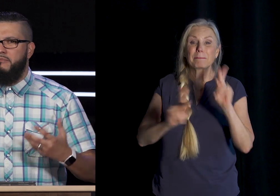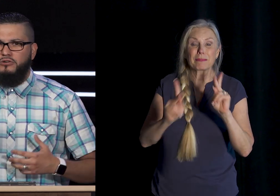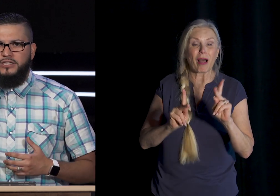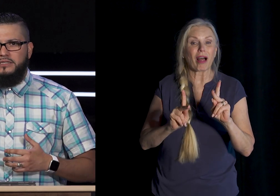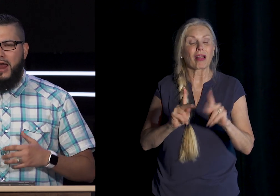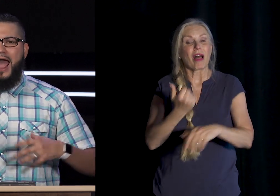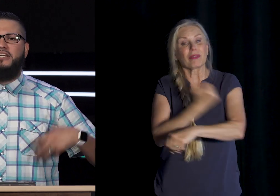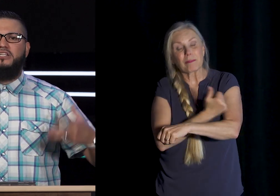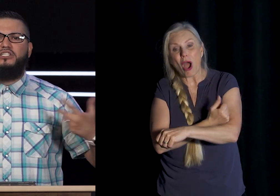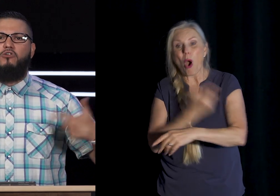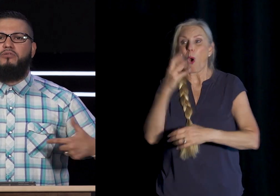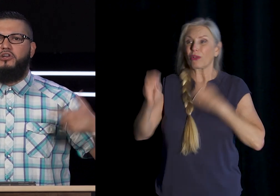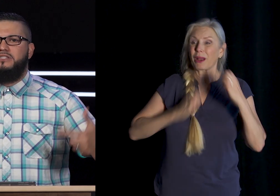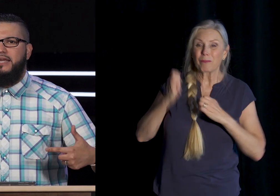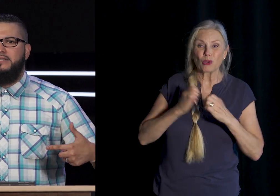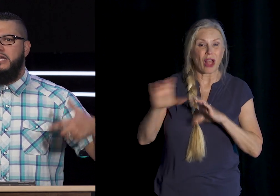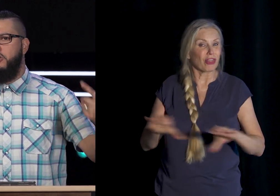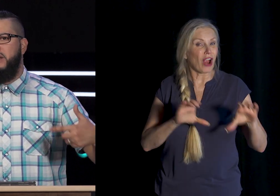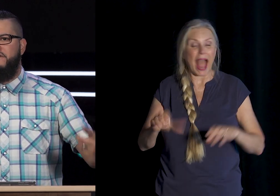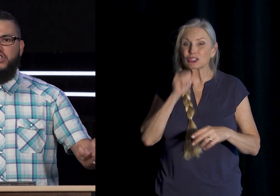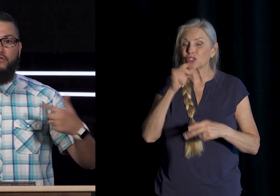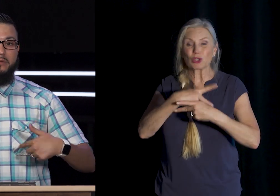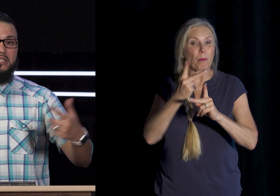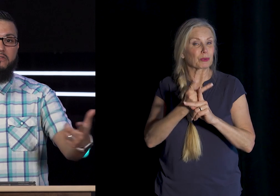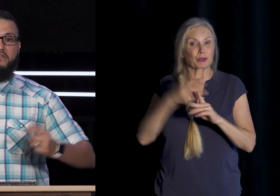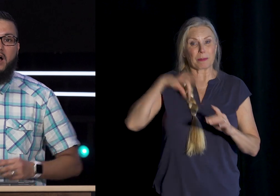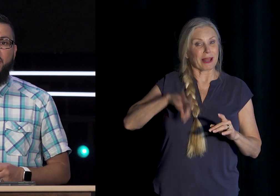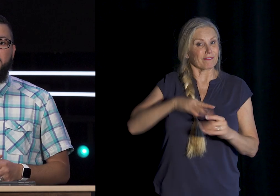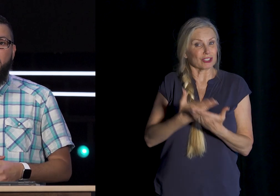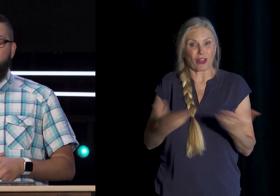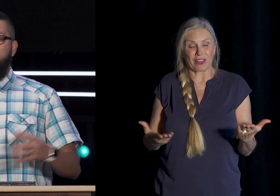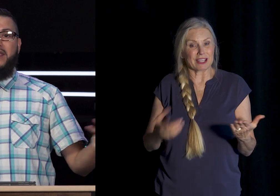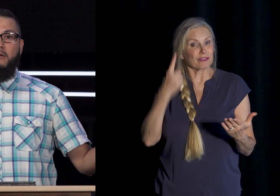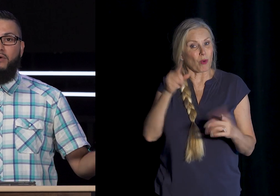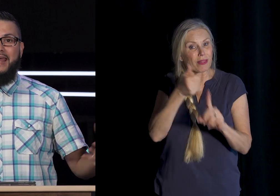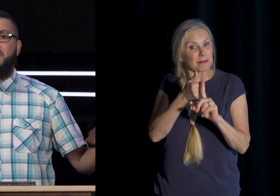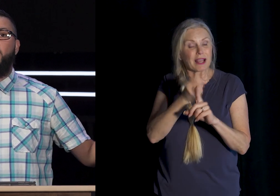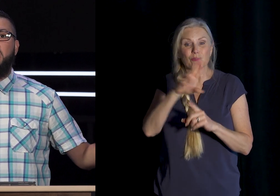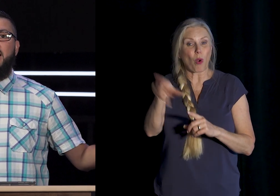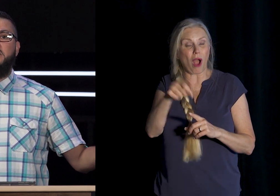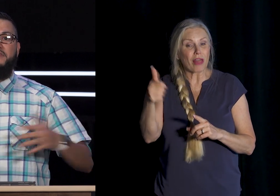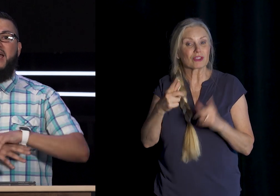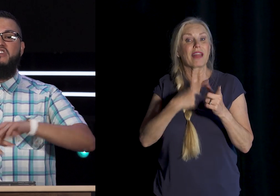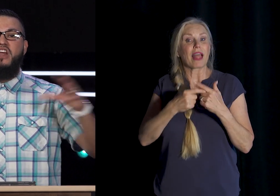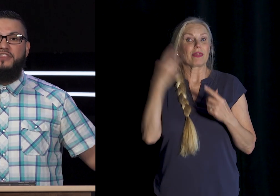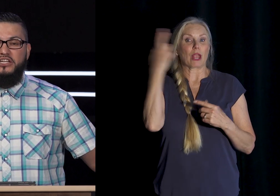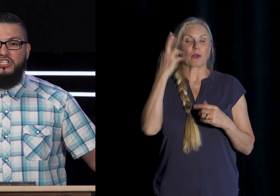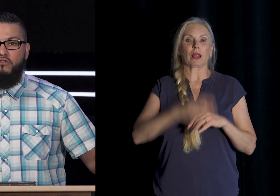Emotions Their Actions Don't Produce Things That Are Beneficial For Themselves Or For Others So They Wake Up One Day And They Realize They Have Nothing To Show